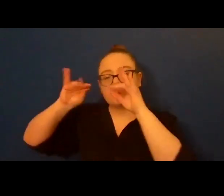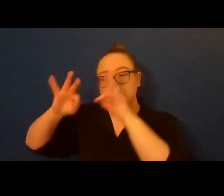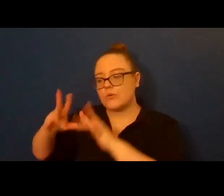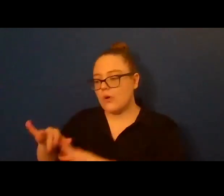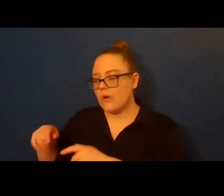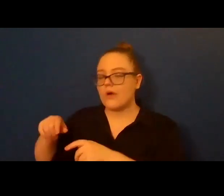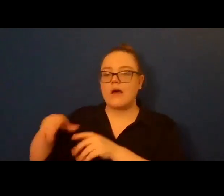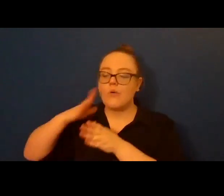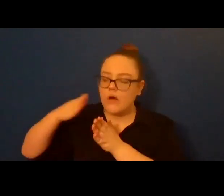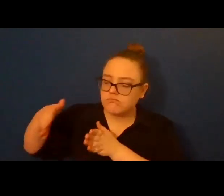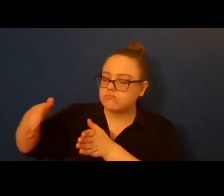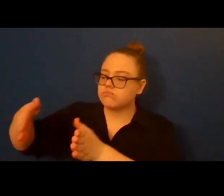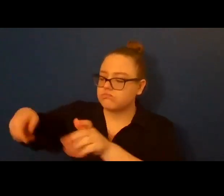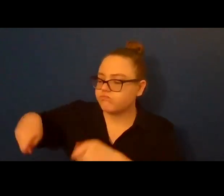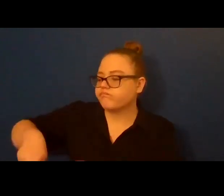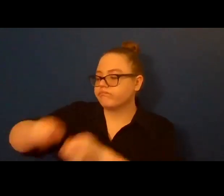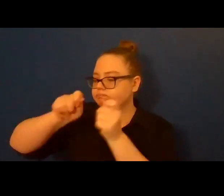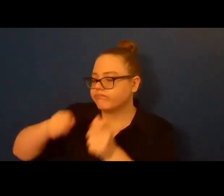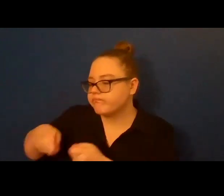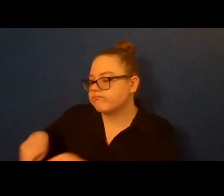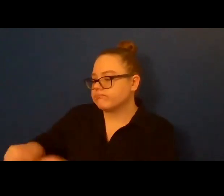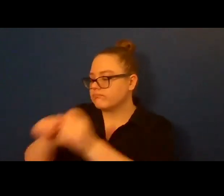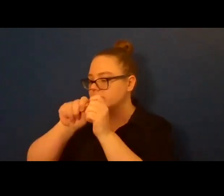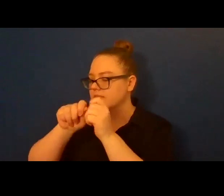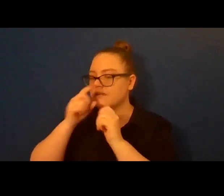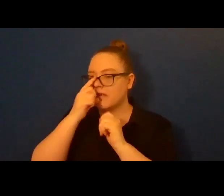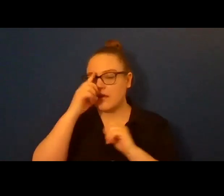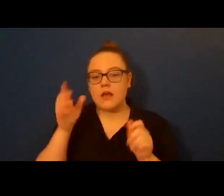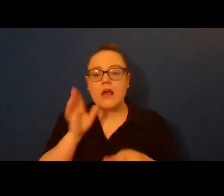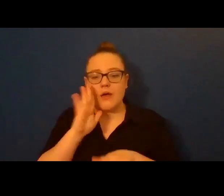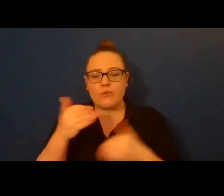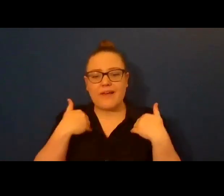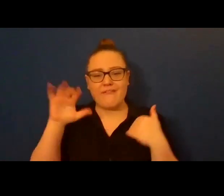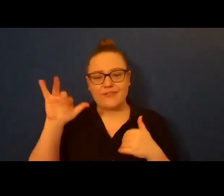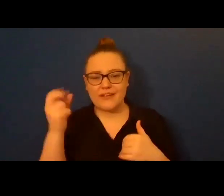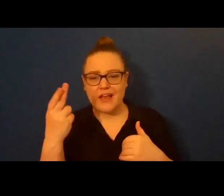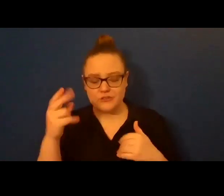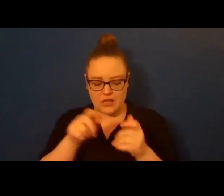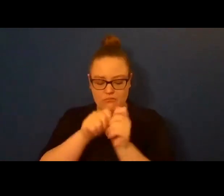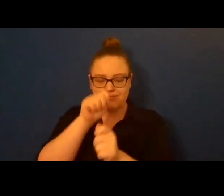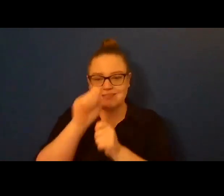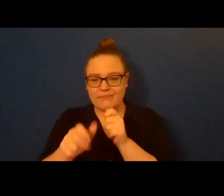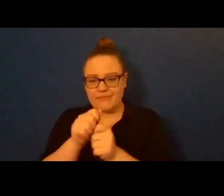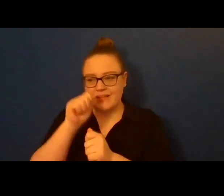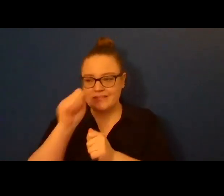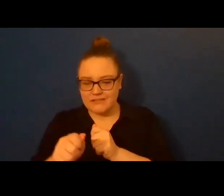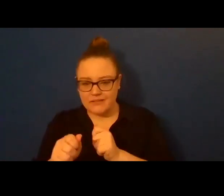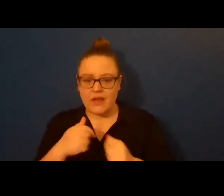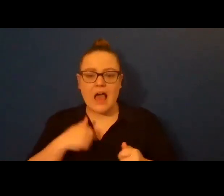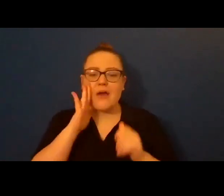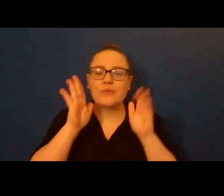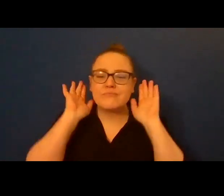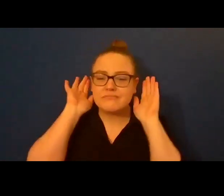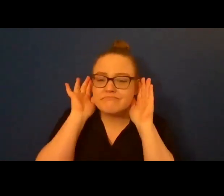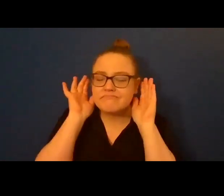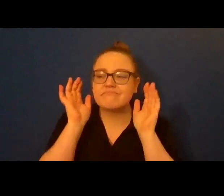tip, tipping well, listening well, my writing and my parenting and my body in the street.